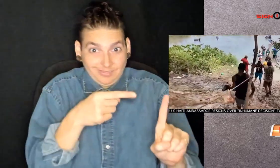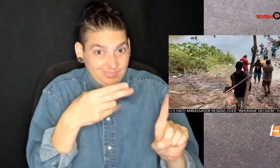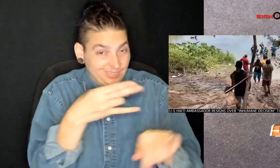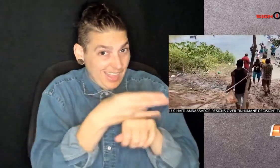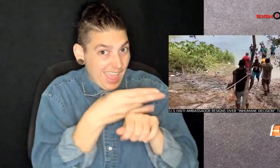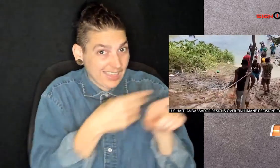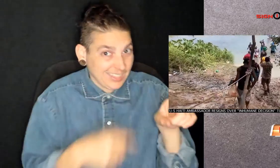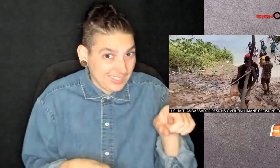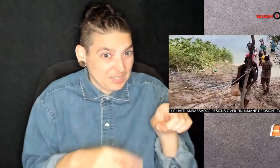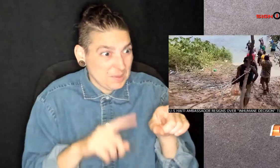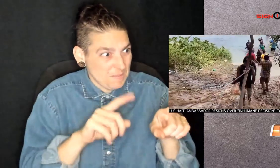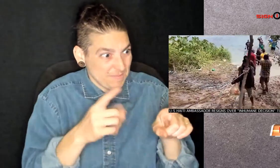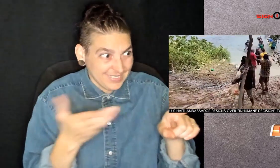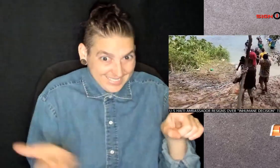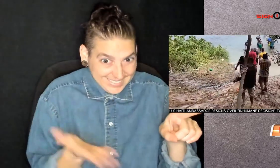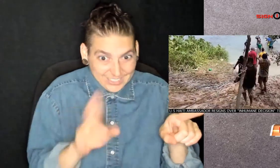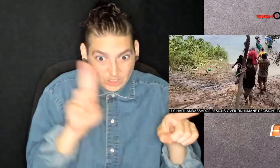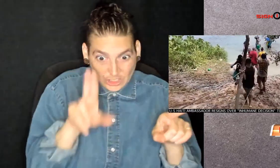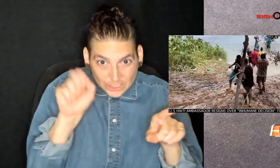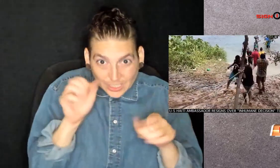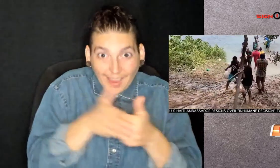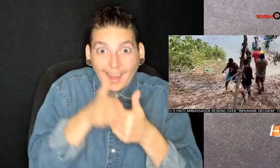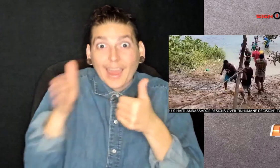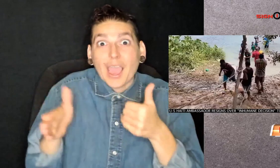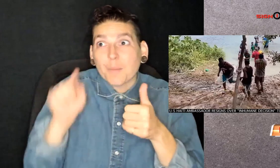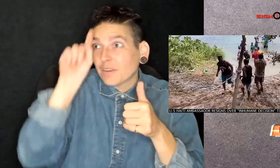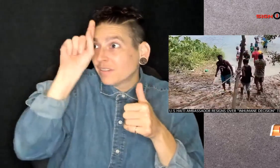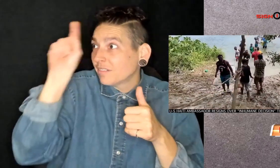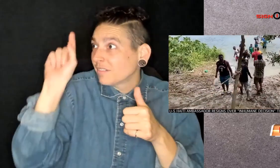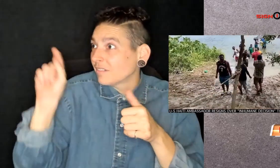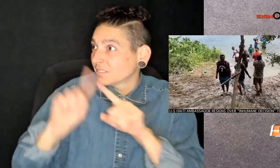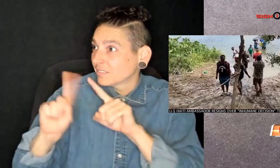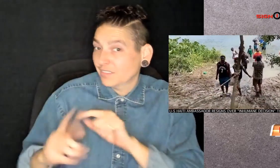Haiti, but in the U.S. and neighboring countries.